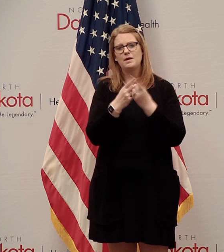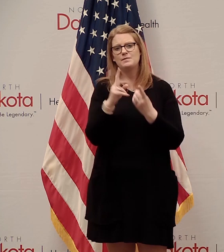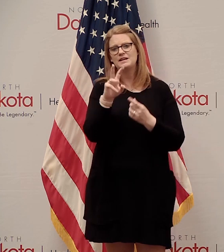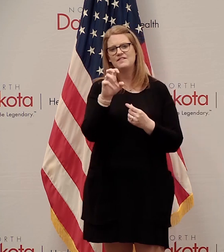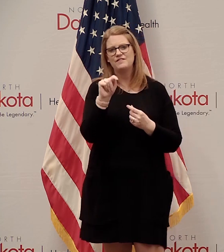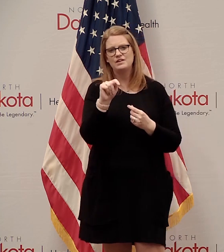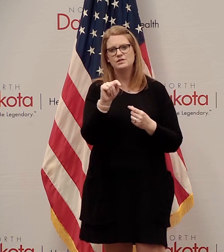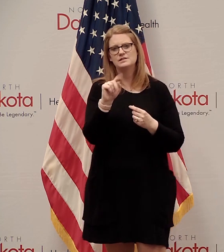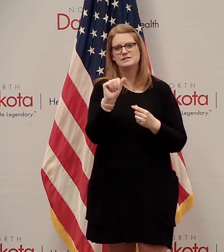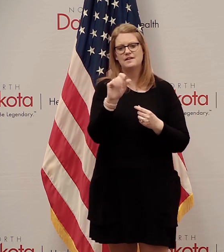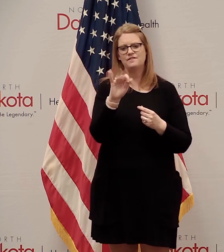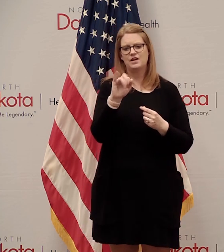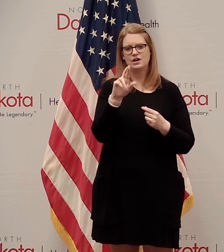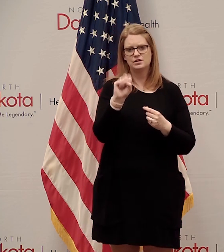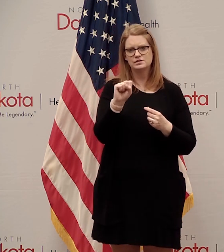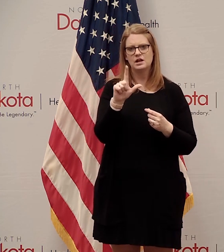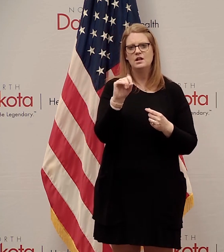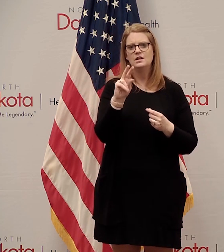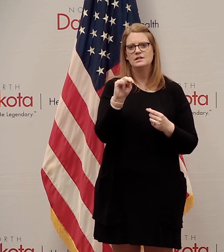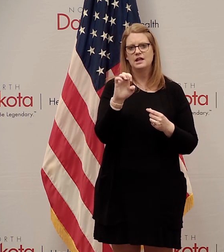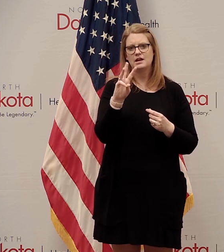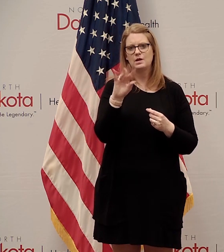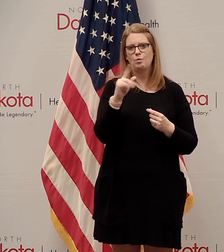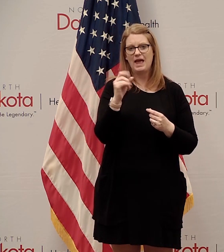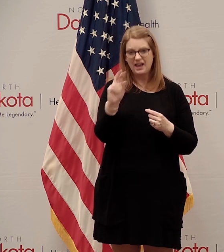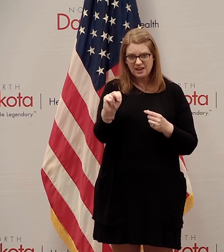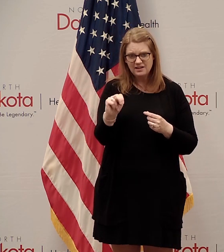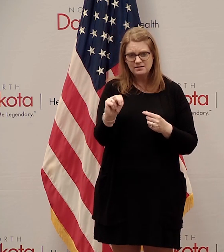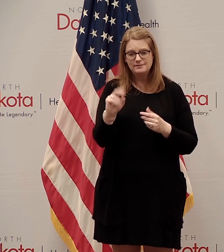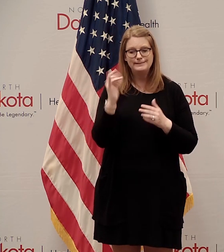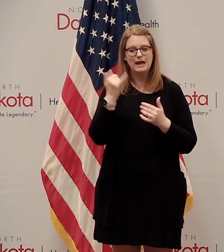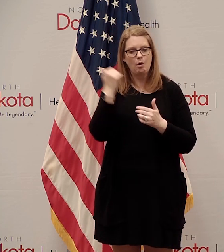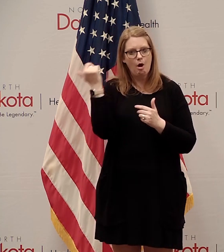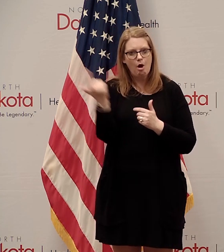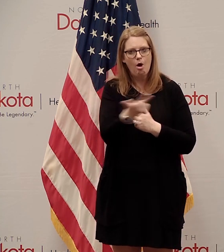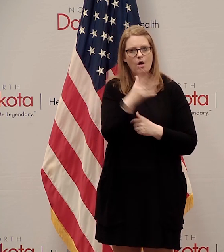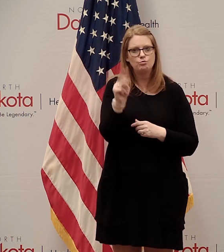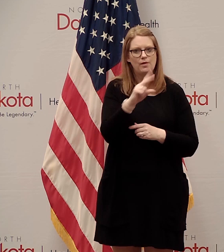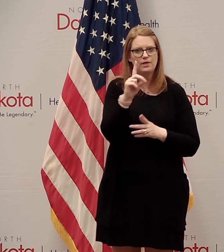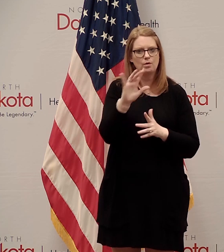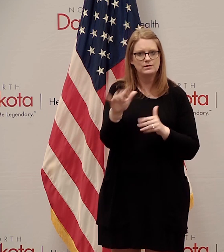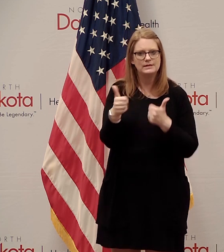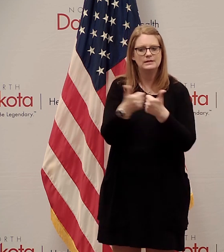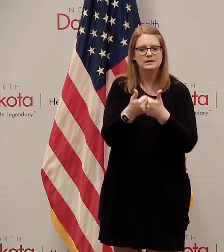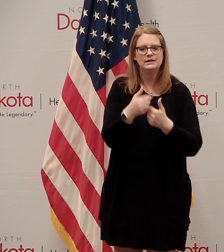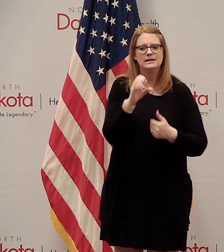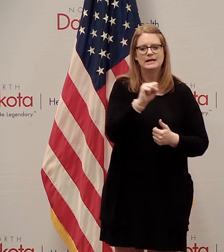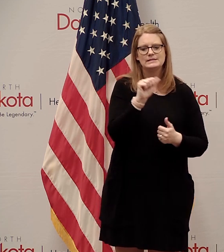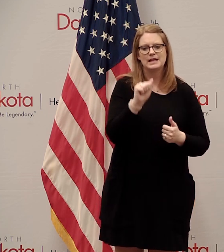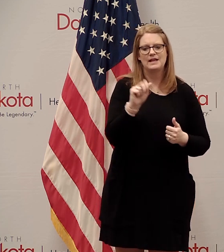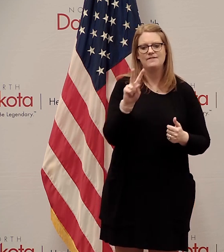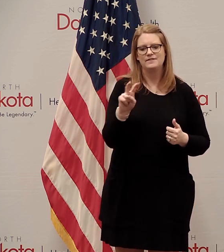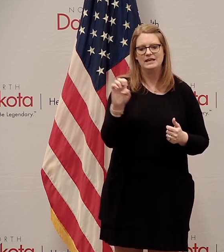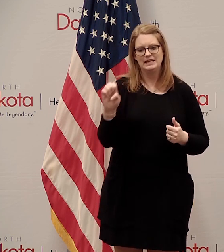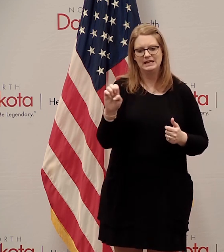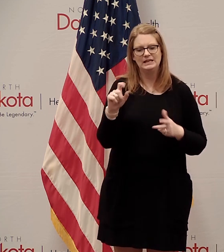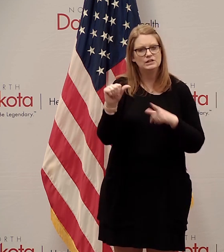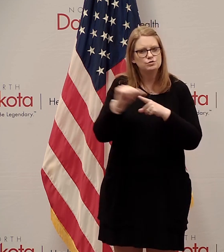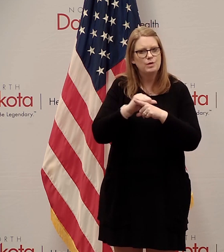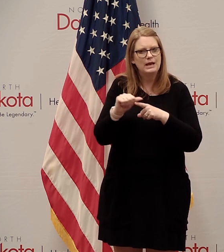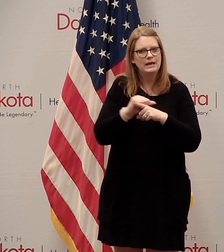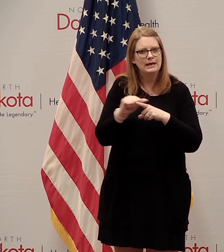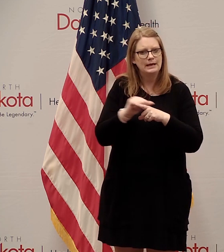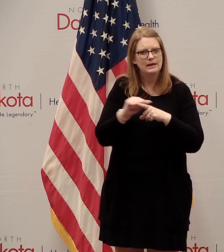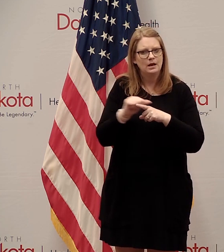Affairs Commissioner Lonnie Wagon has issued a challenge to all North Dakotans to take the SAVE training or the